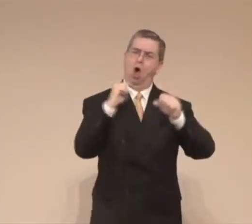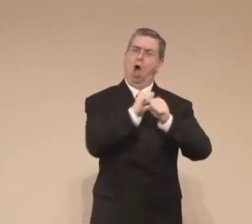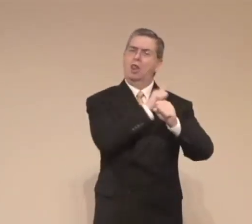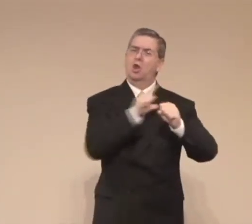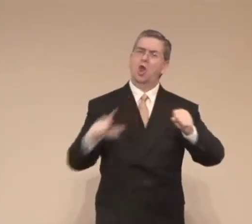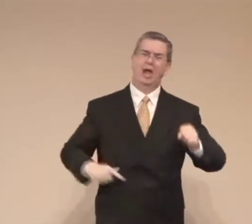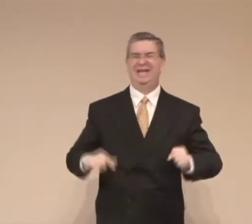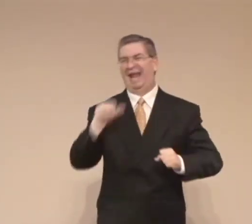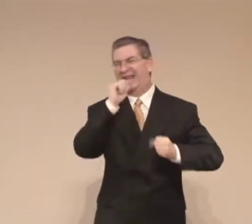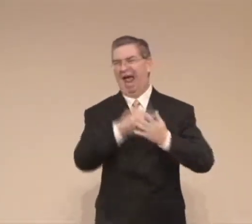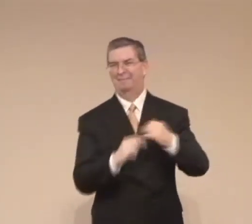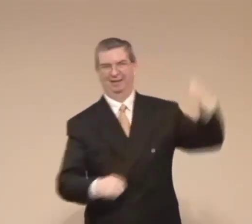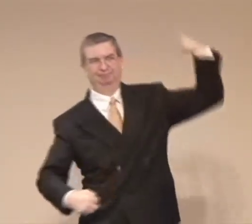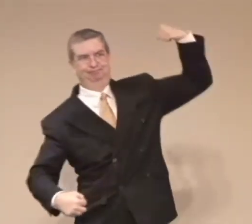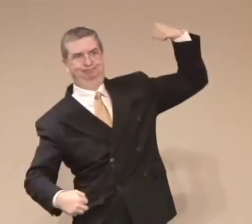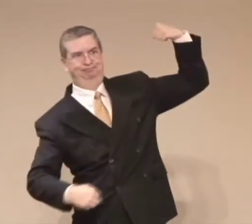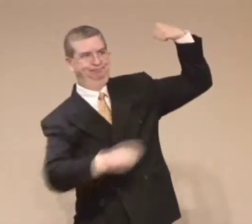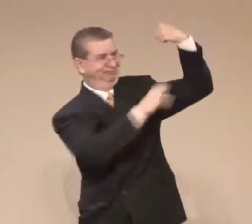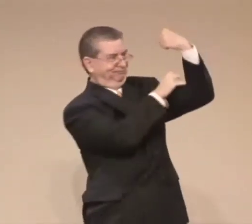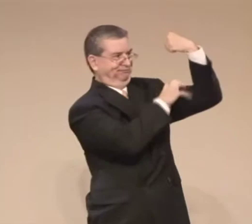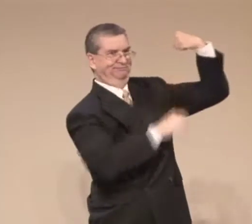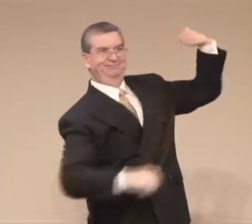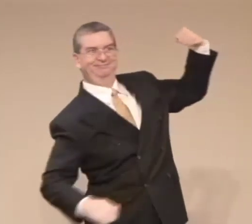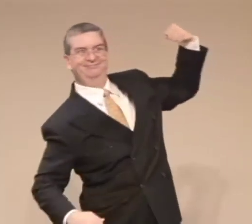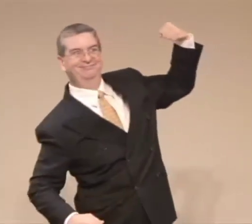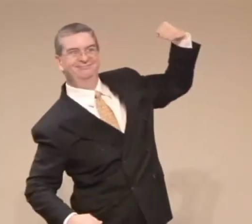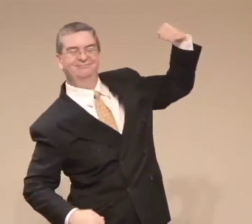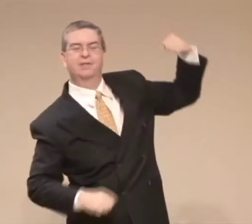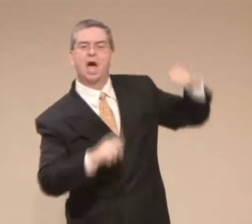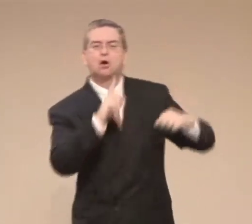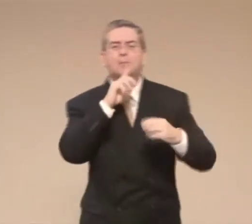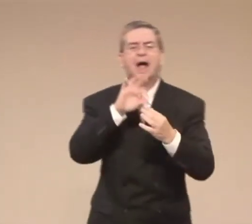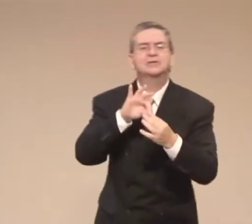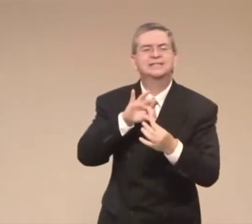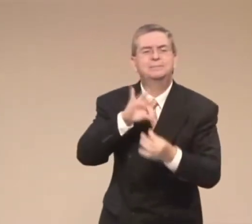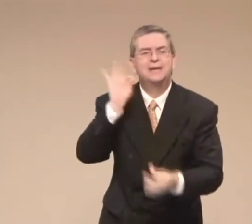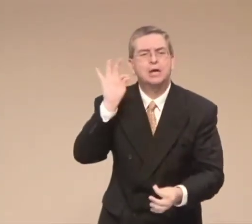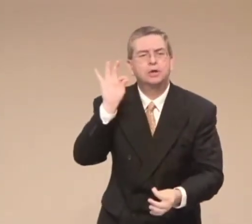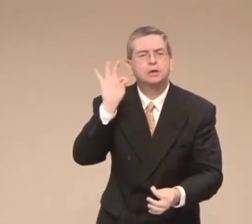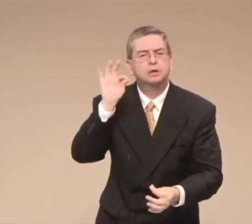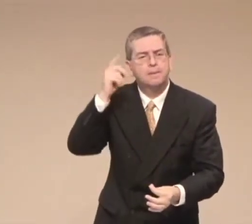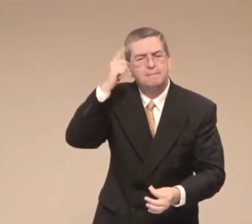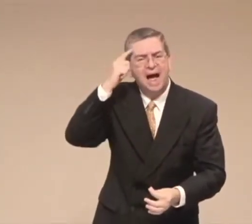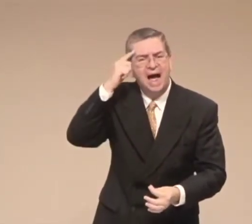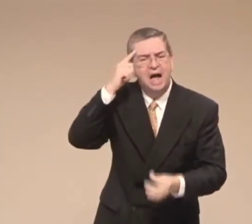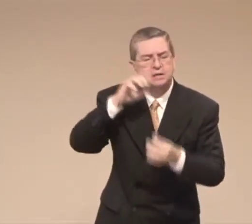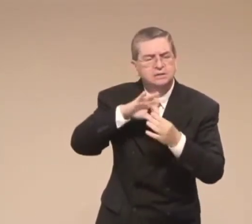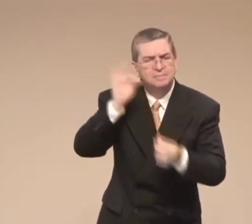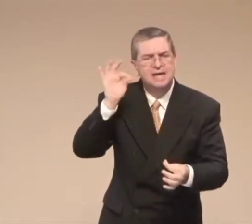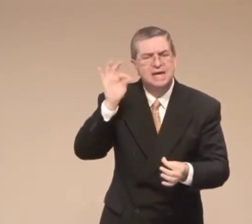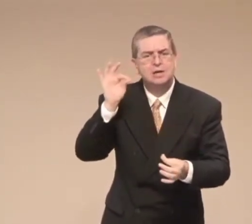It says, Be strong in the Lord. Not strong because of your muscles